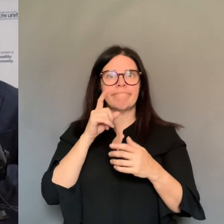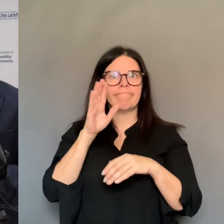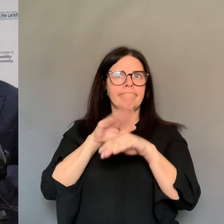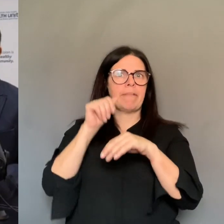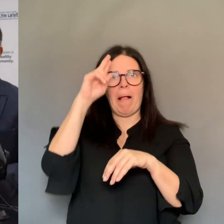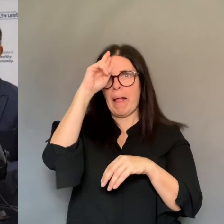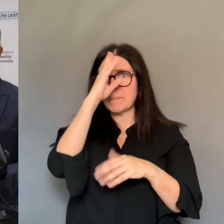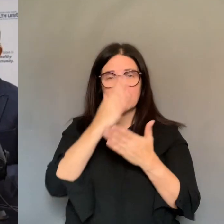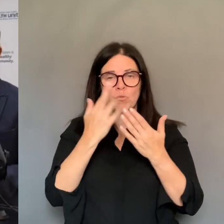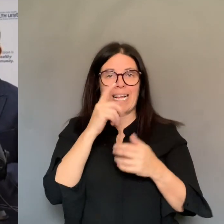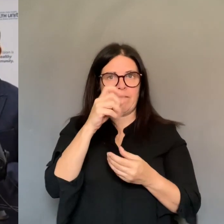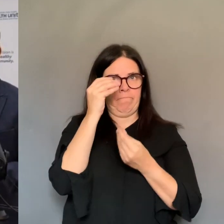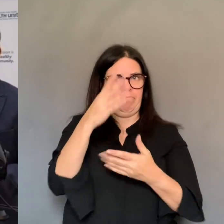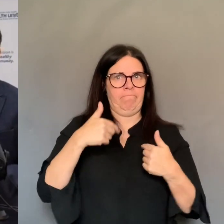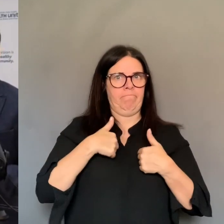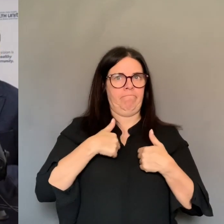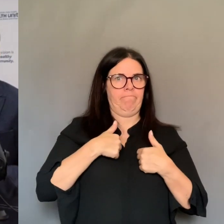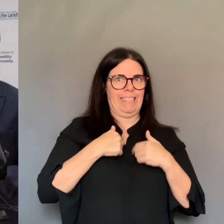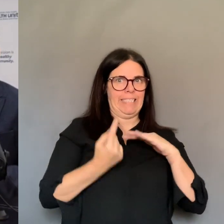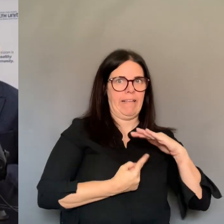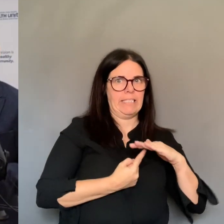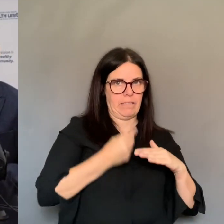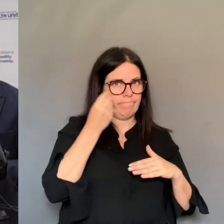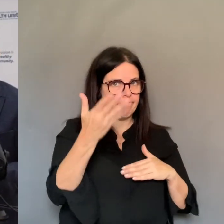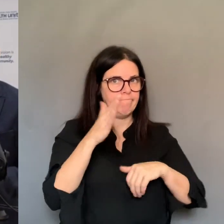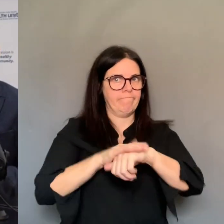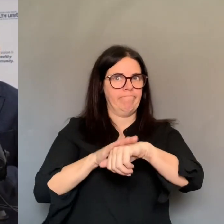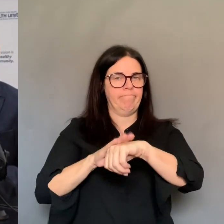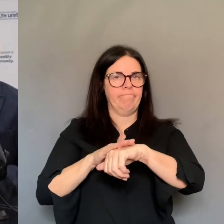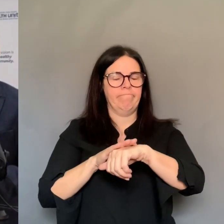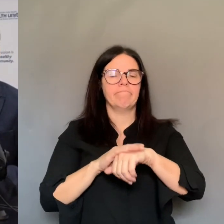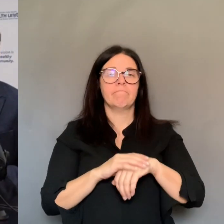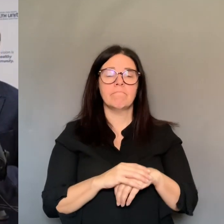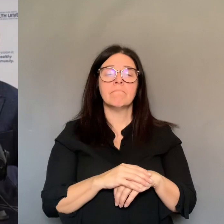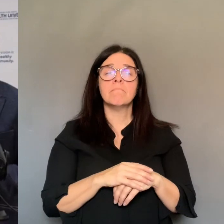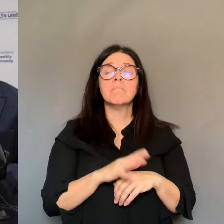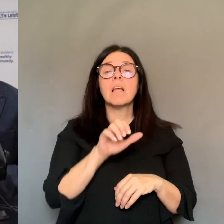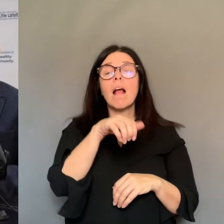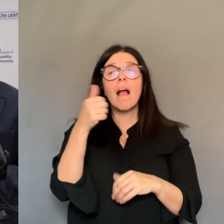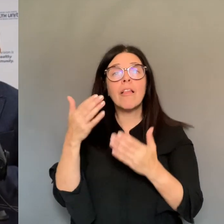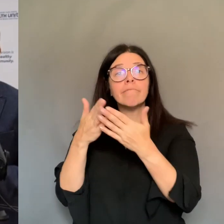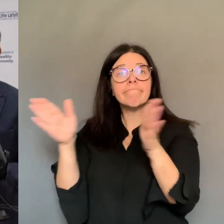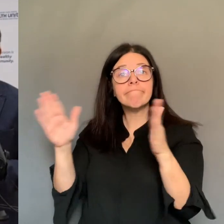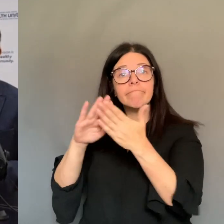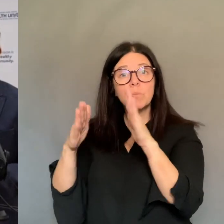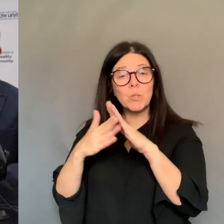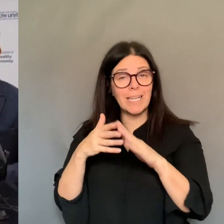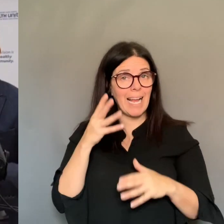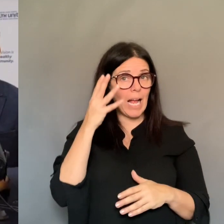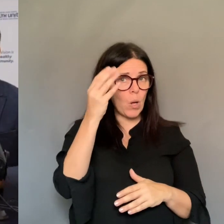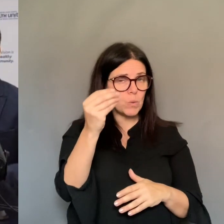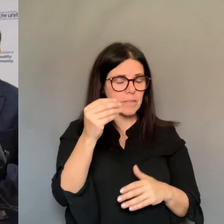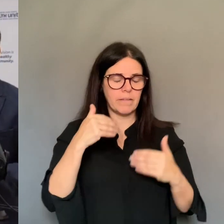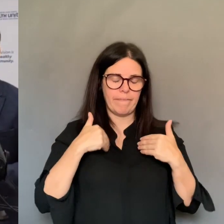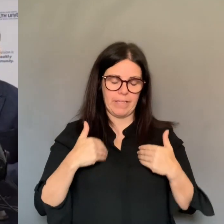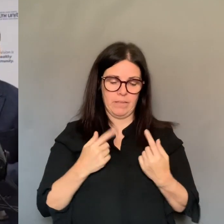everyone else, when they're outside, maintaining physical distancing is critical. If